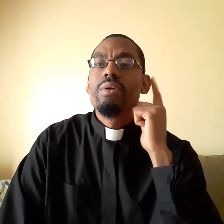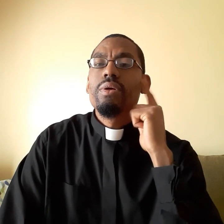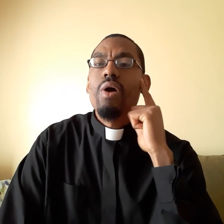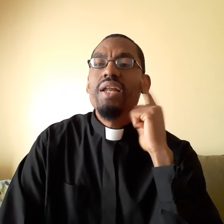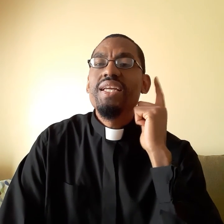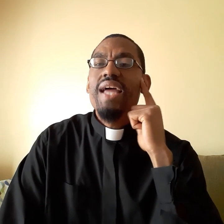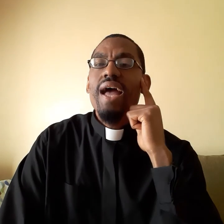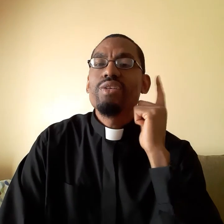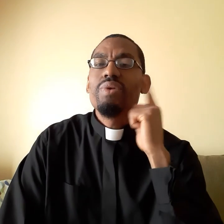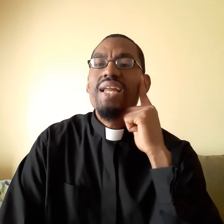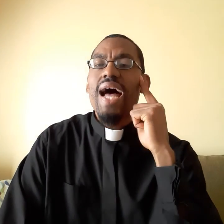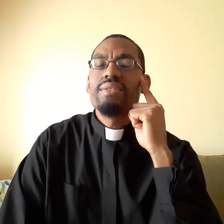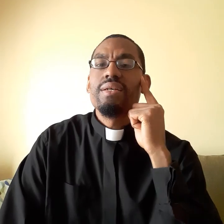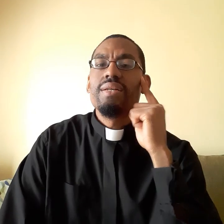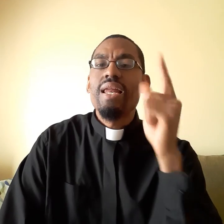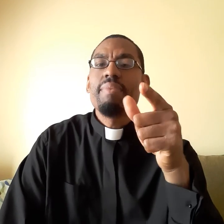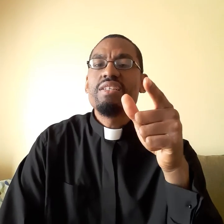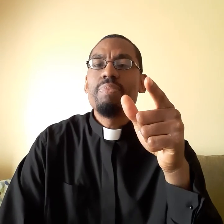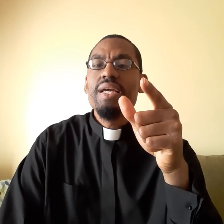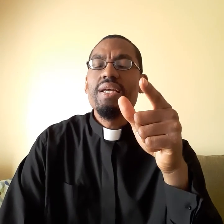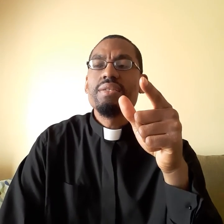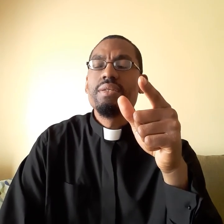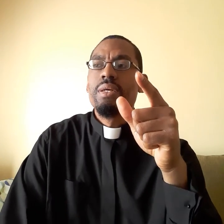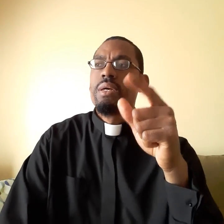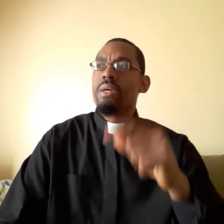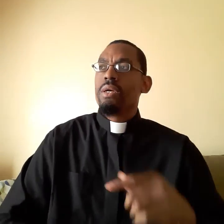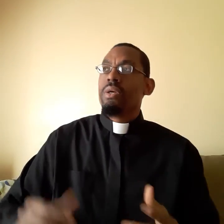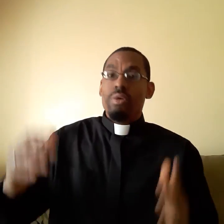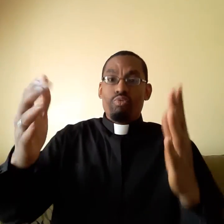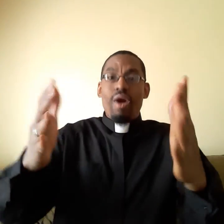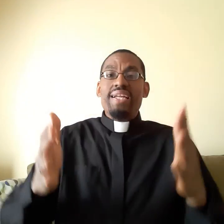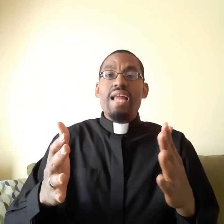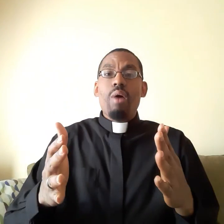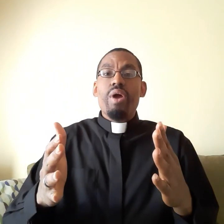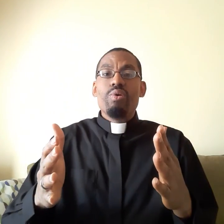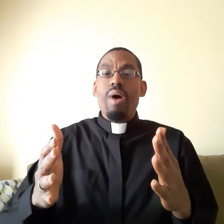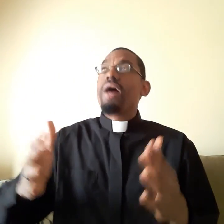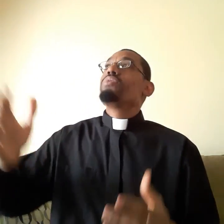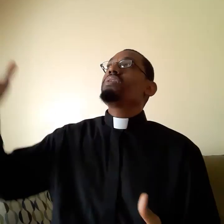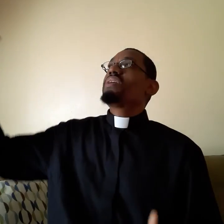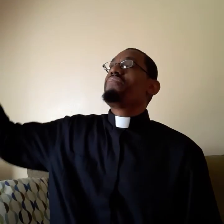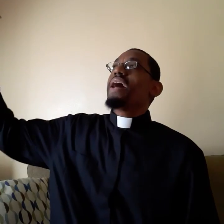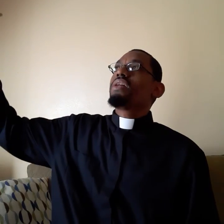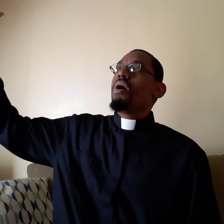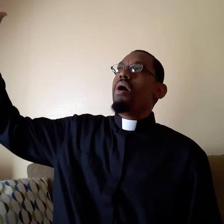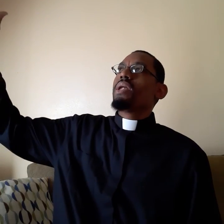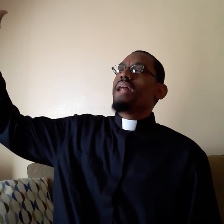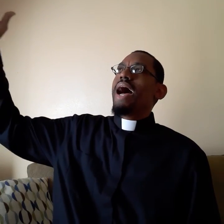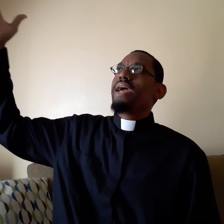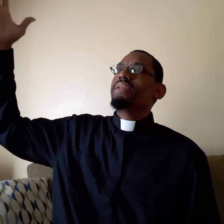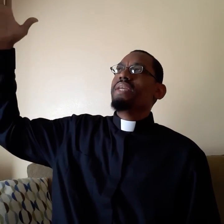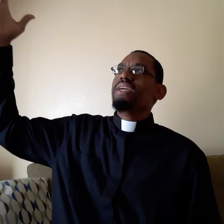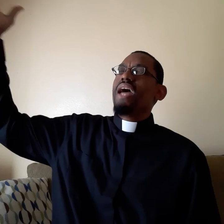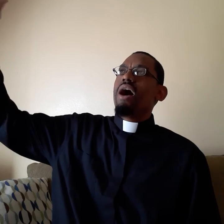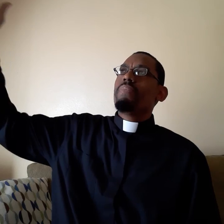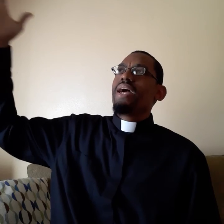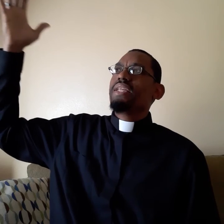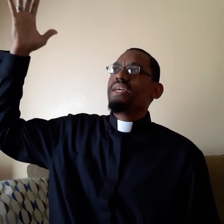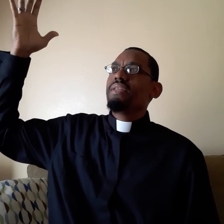God need to hear so he can answer. Now let me explain this. Right now where you are you could say Father God I need help I need